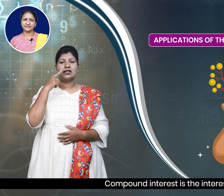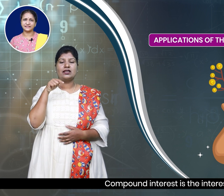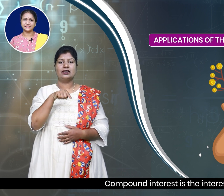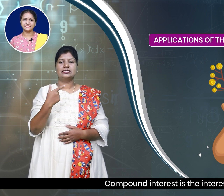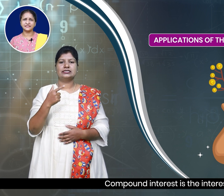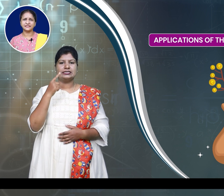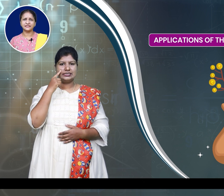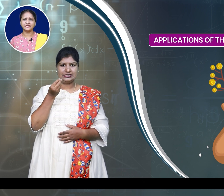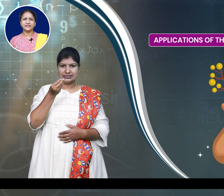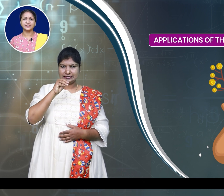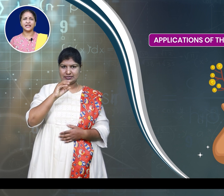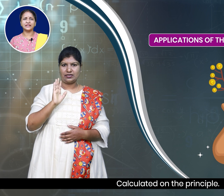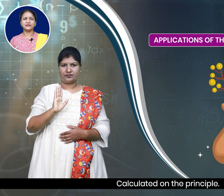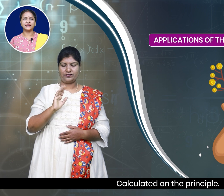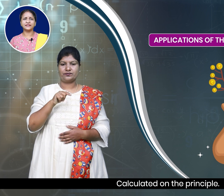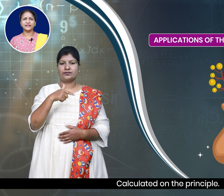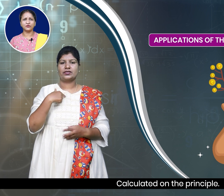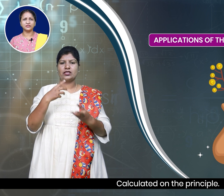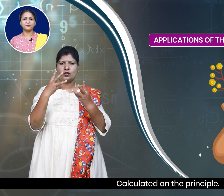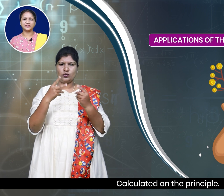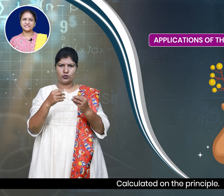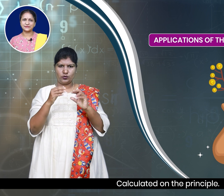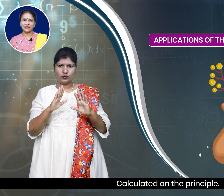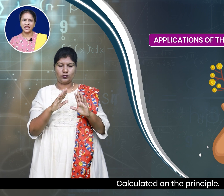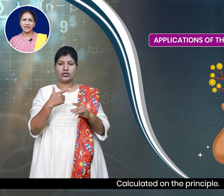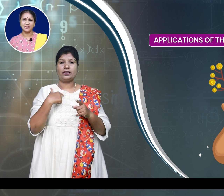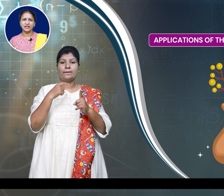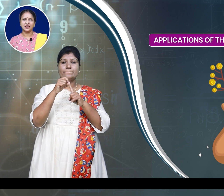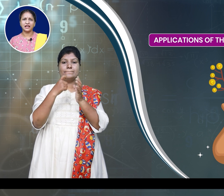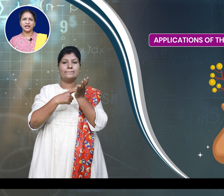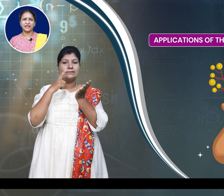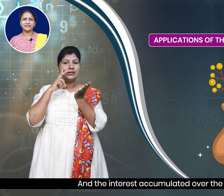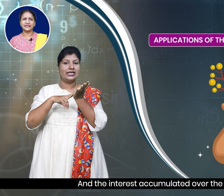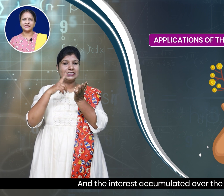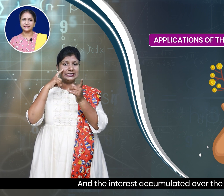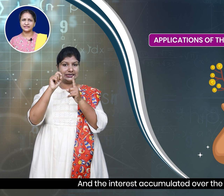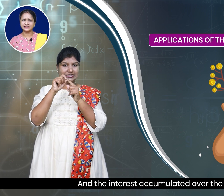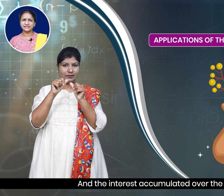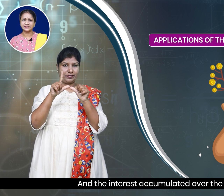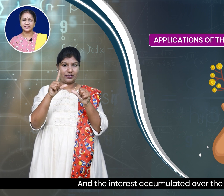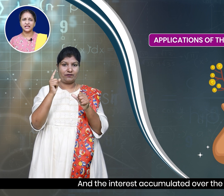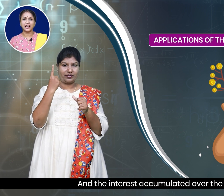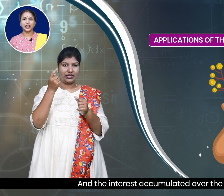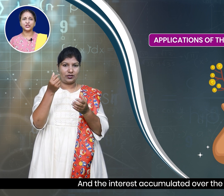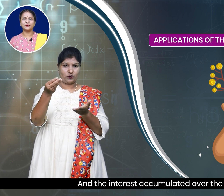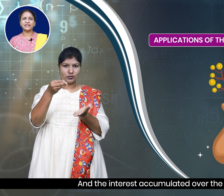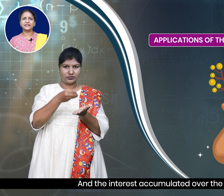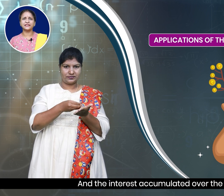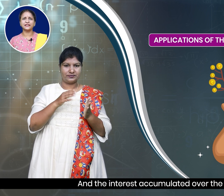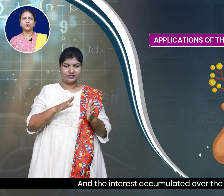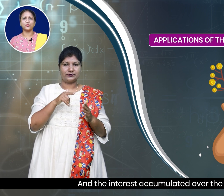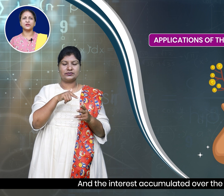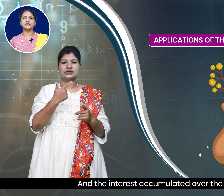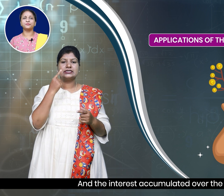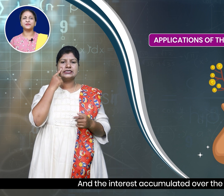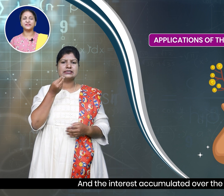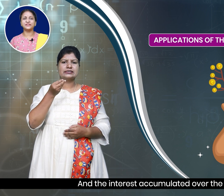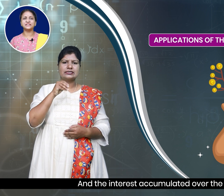interest calculated on the principal and the interest accumulated over the previous